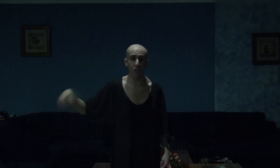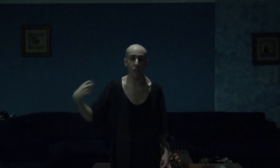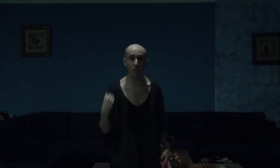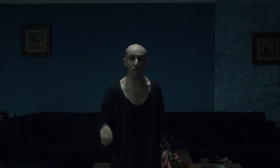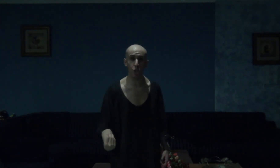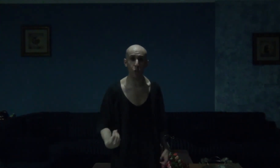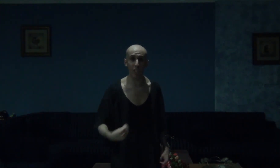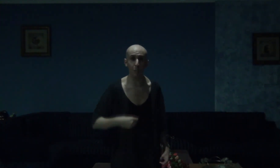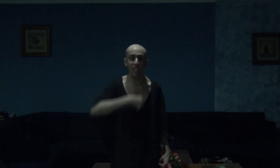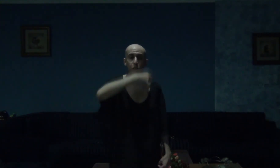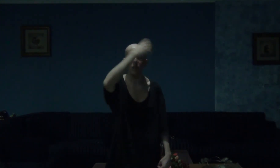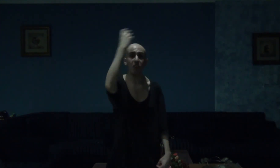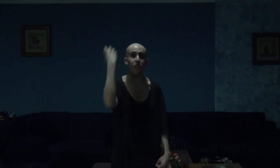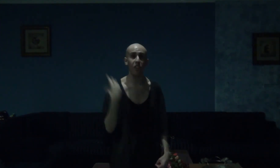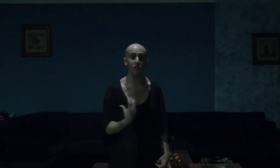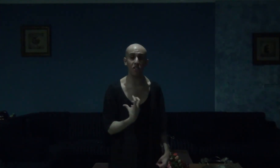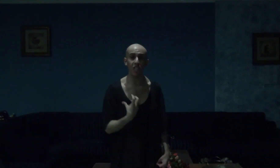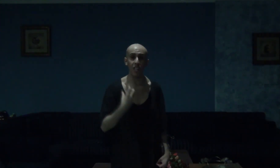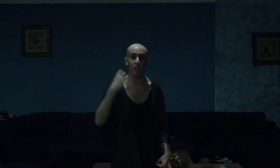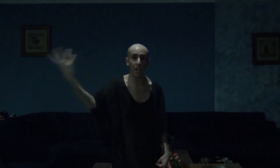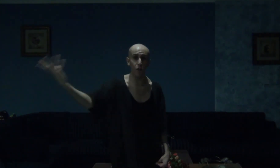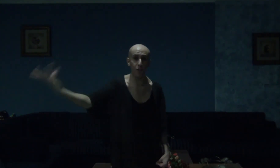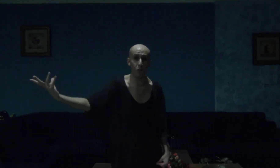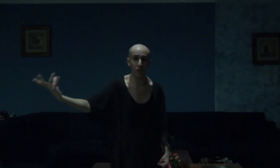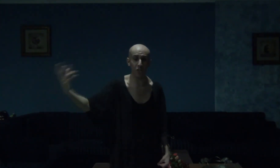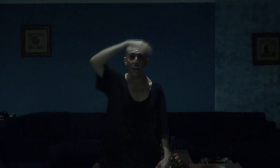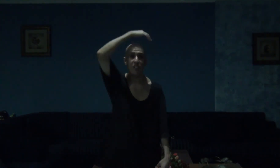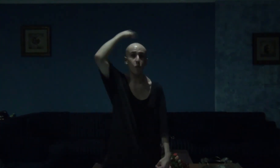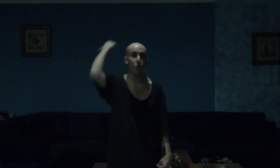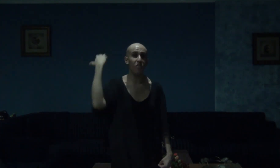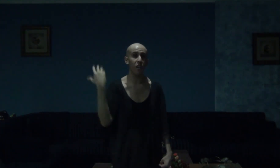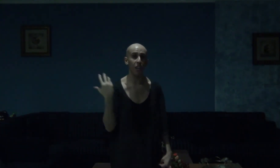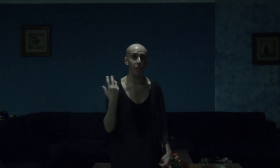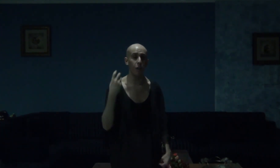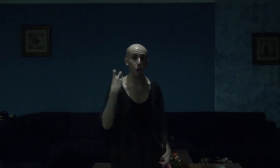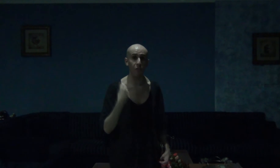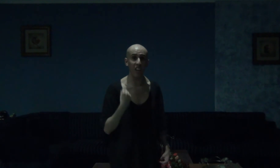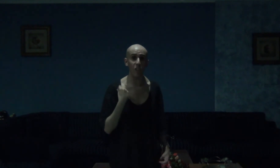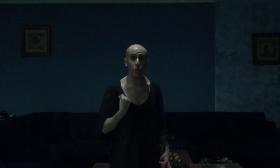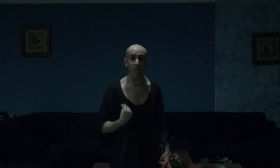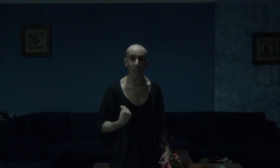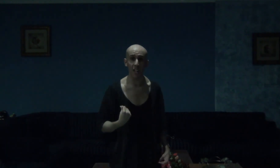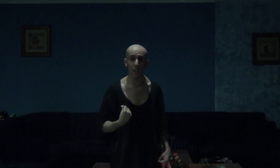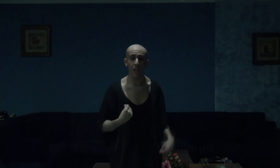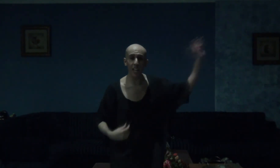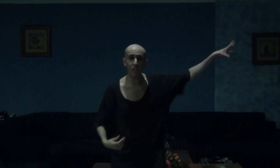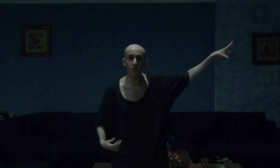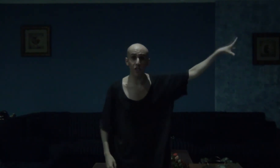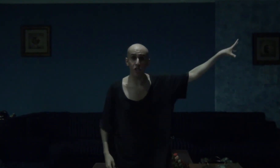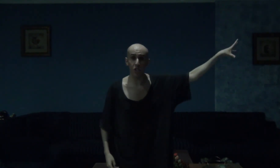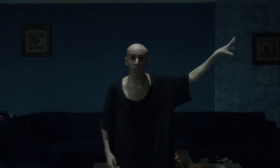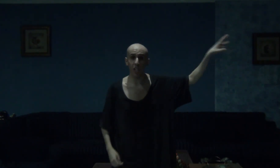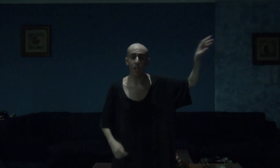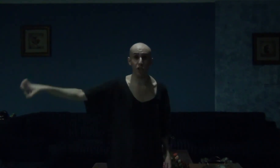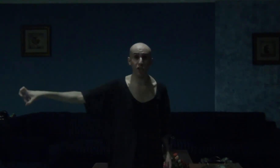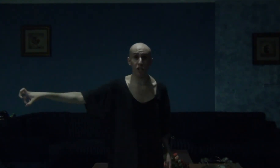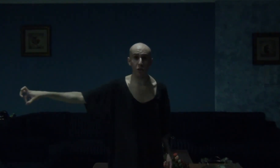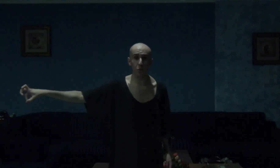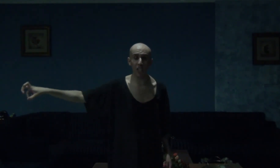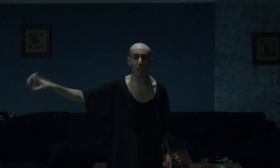was described as being fair skin and of course having red hair or fiery hair and fringilla this iteration